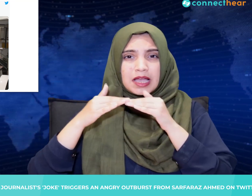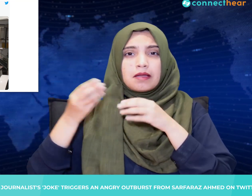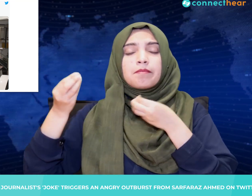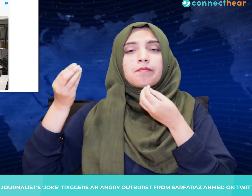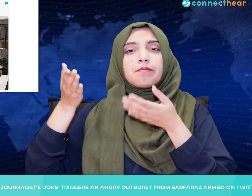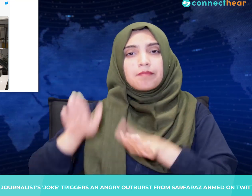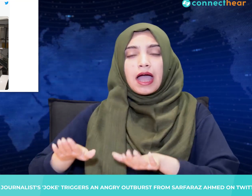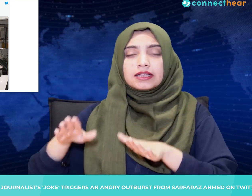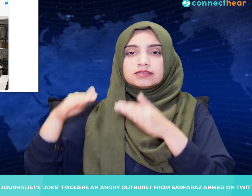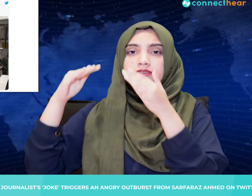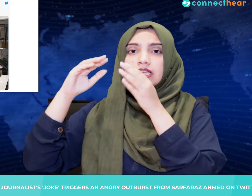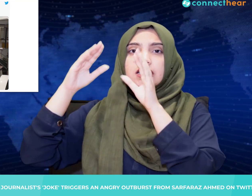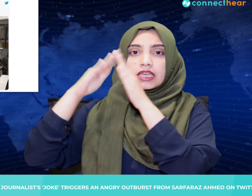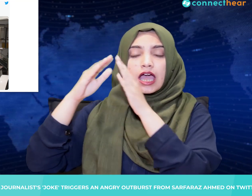Khan choked in his tweet.